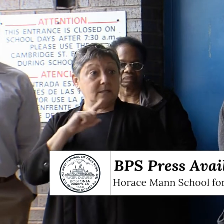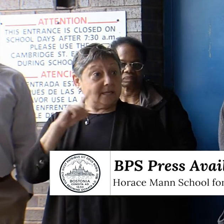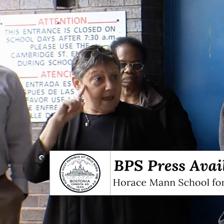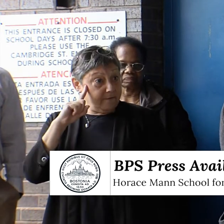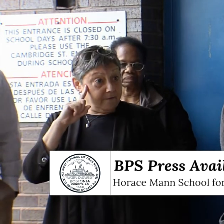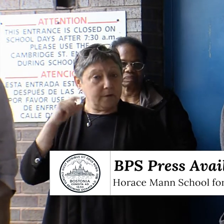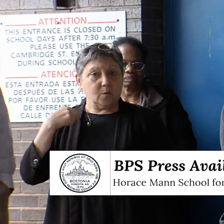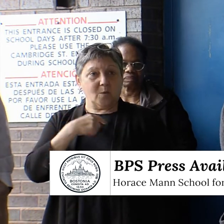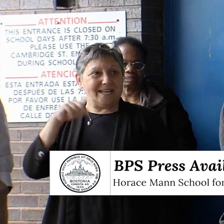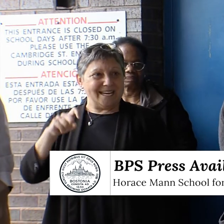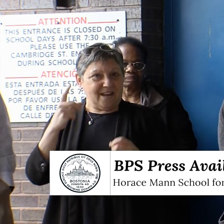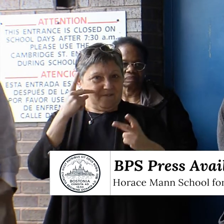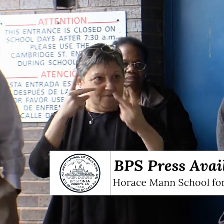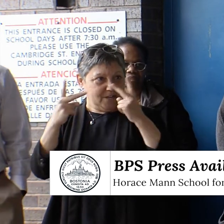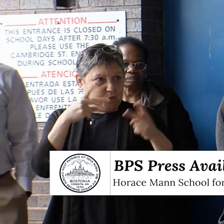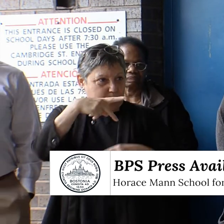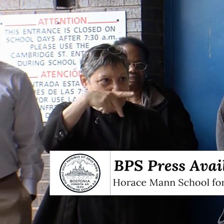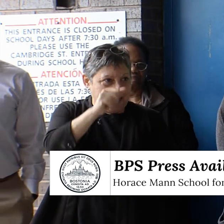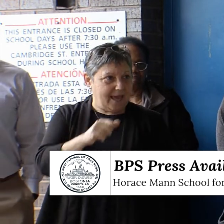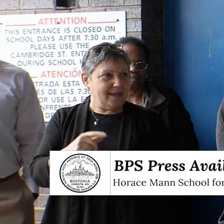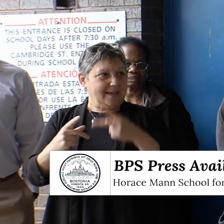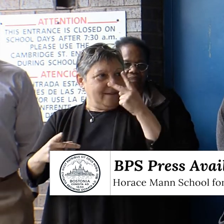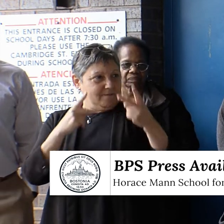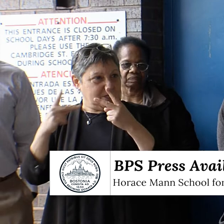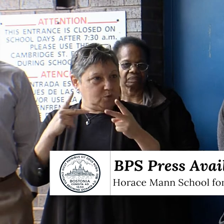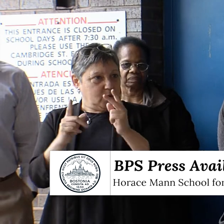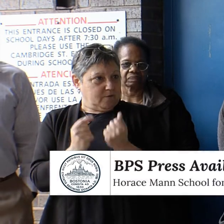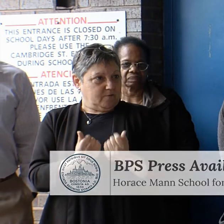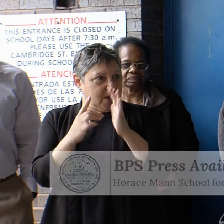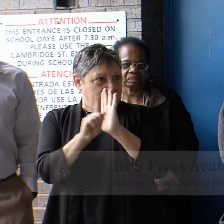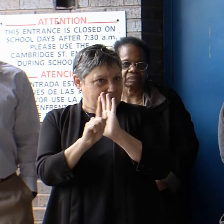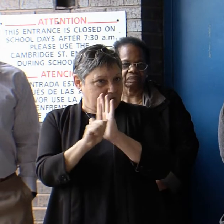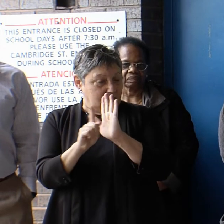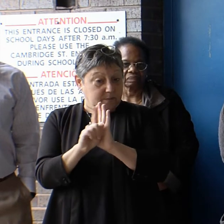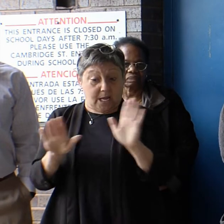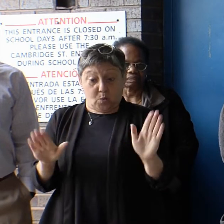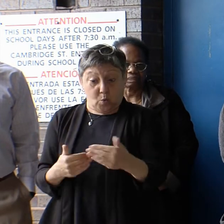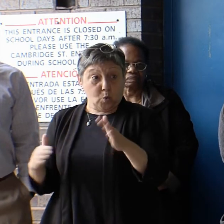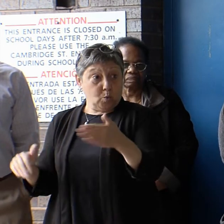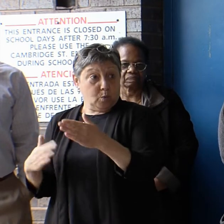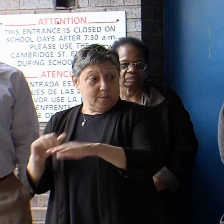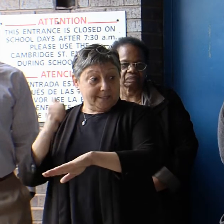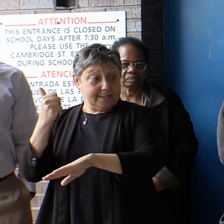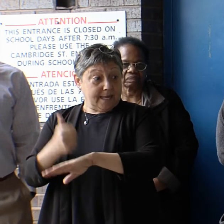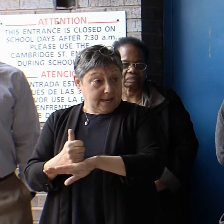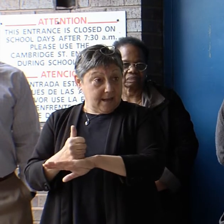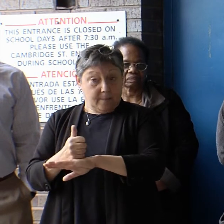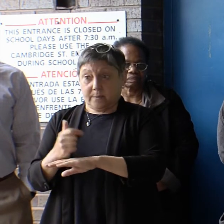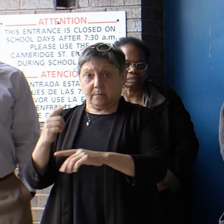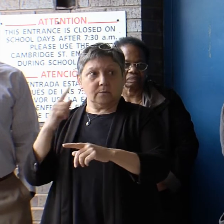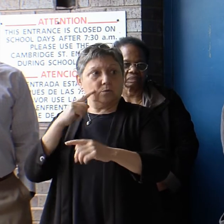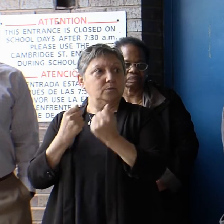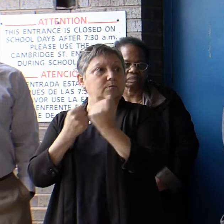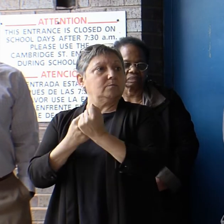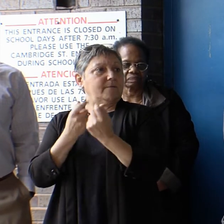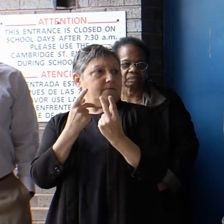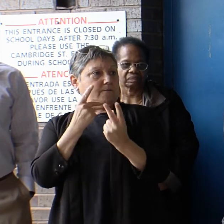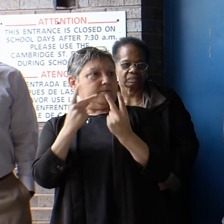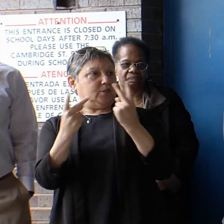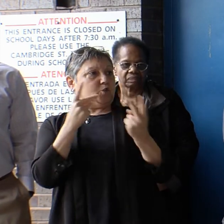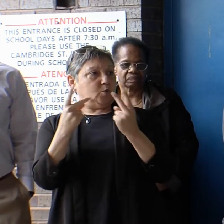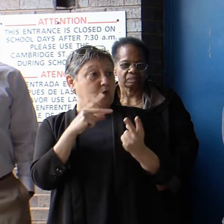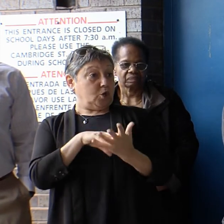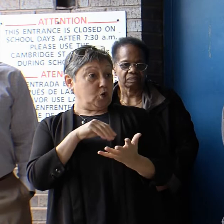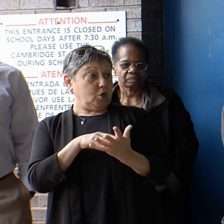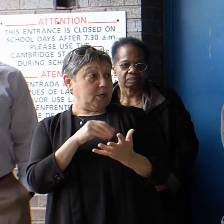visual PA system, visual fire alarms and room setups that facilitate visual learning. The same is true for